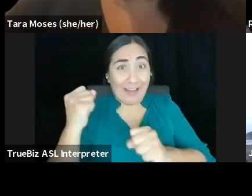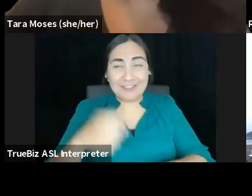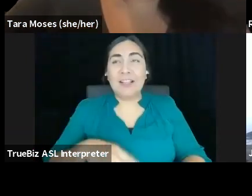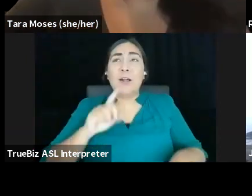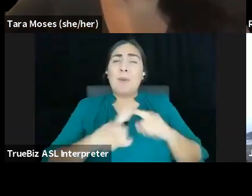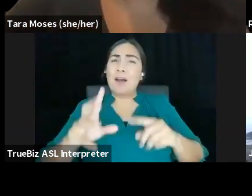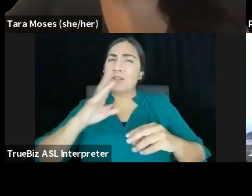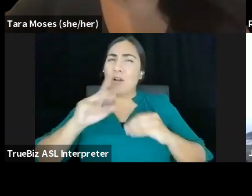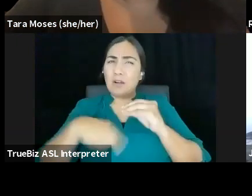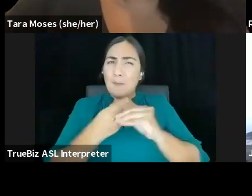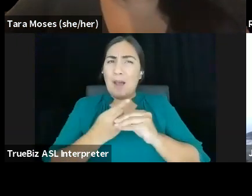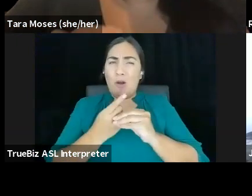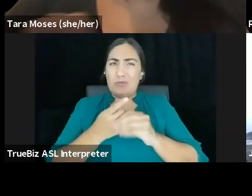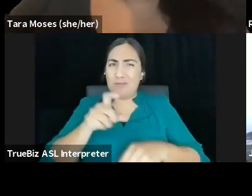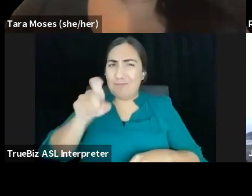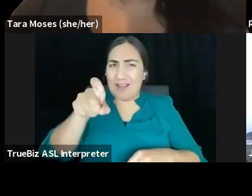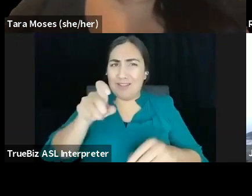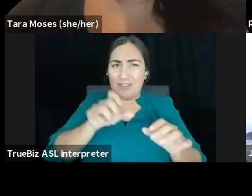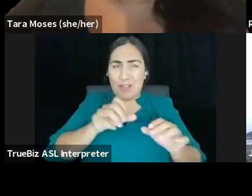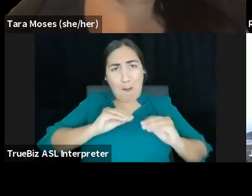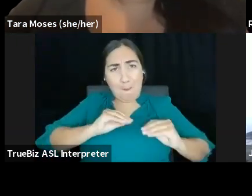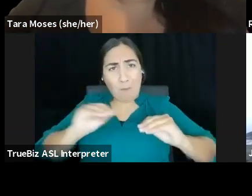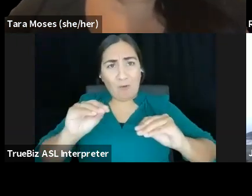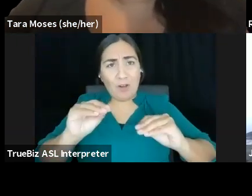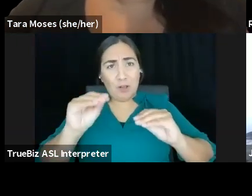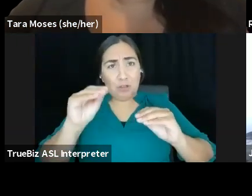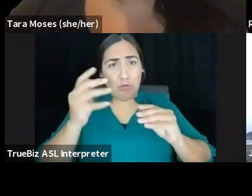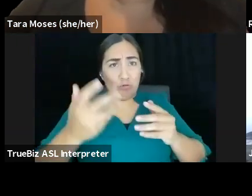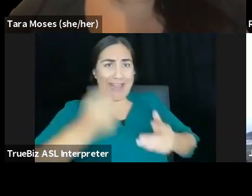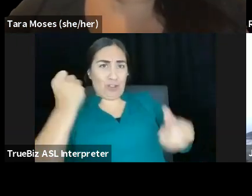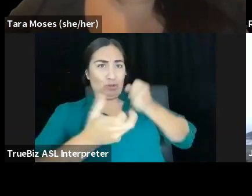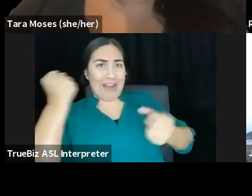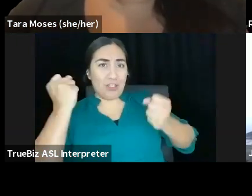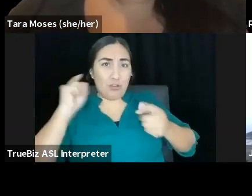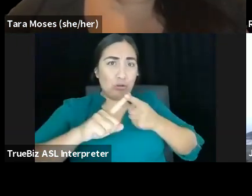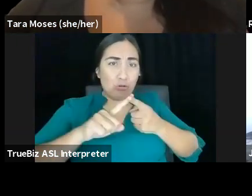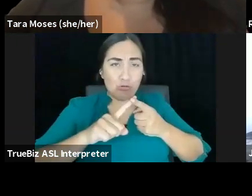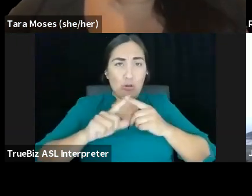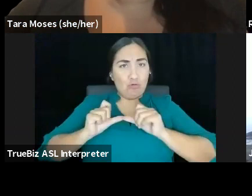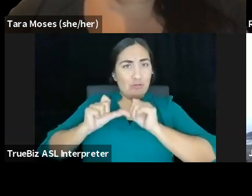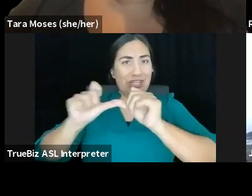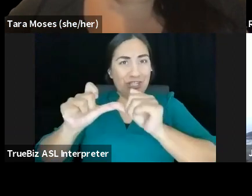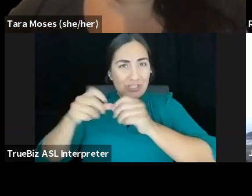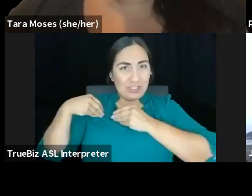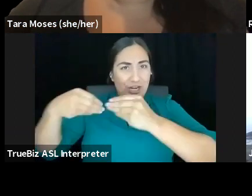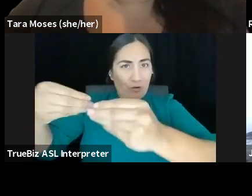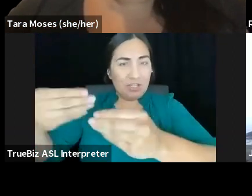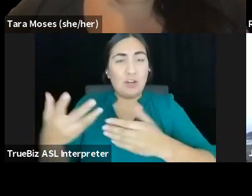extraction to regeneration. So, so that's a great question is what it, what are we sustaining and why, and